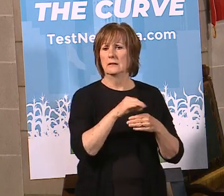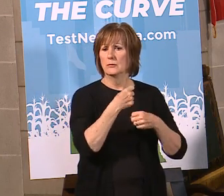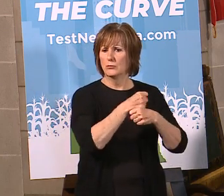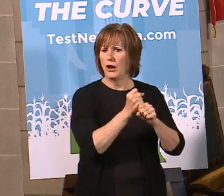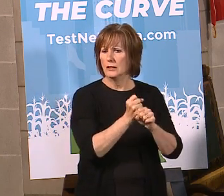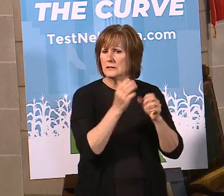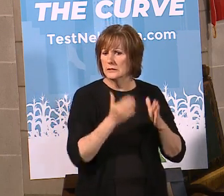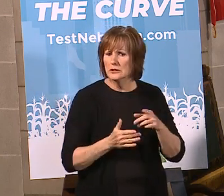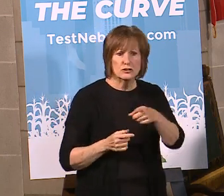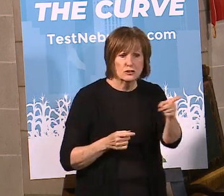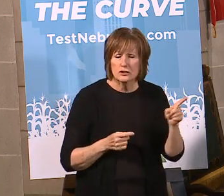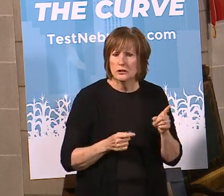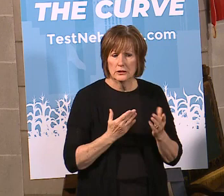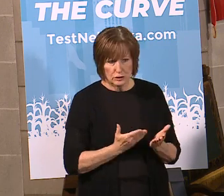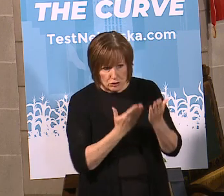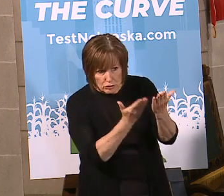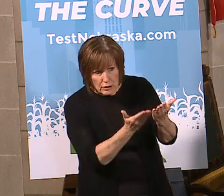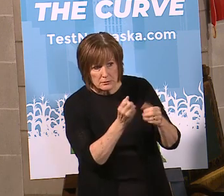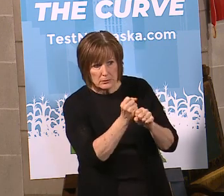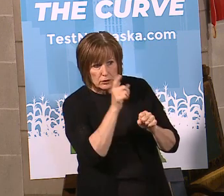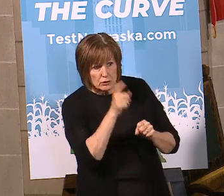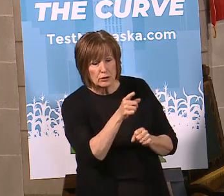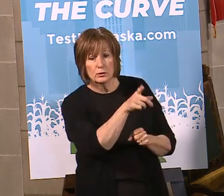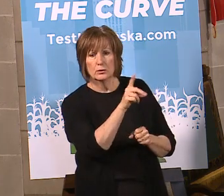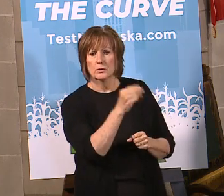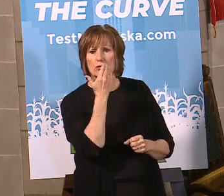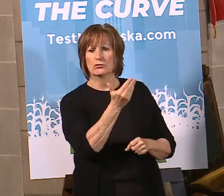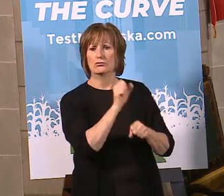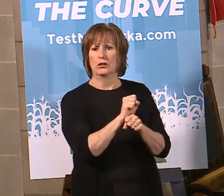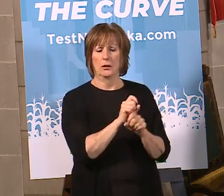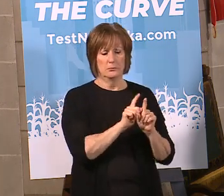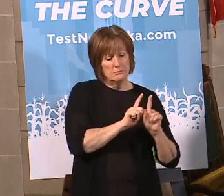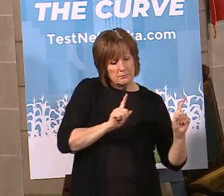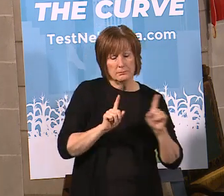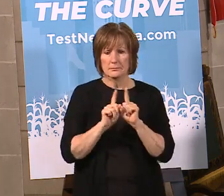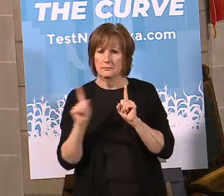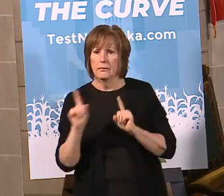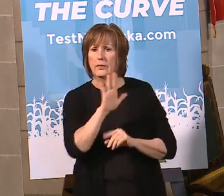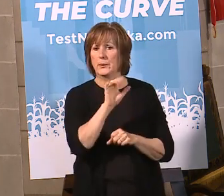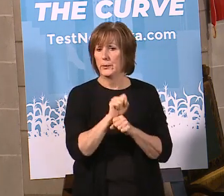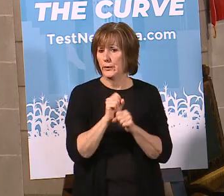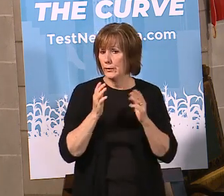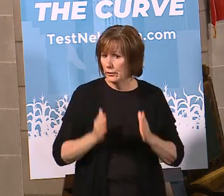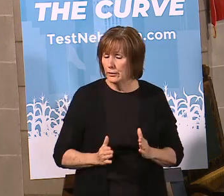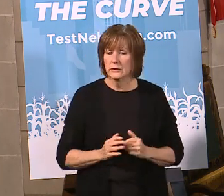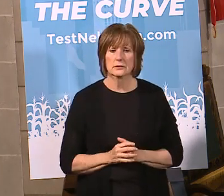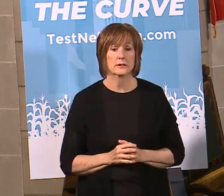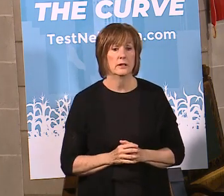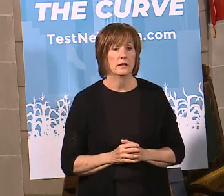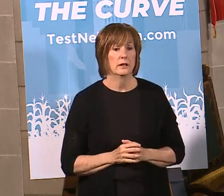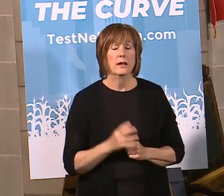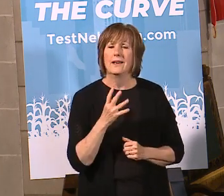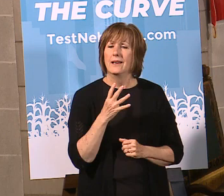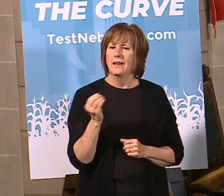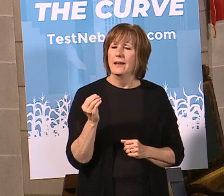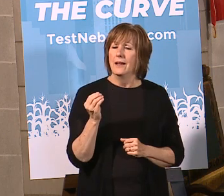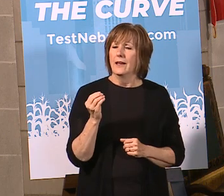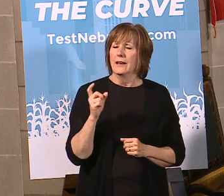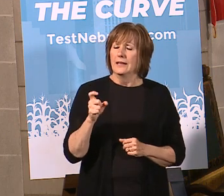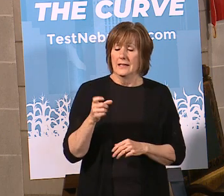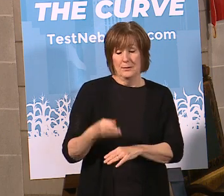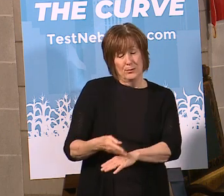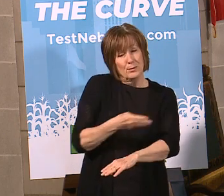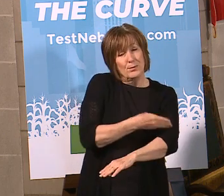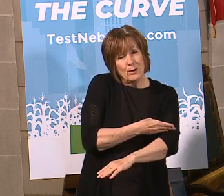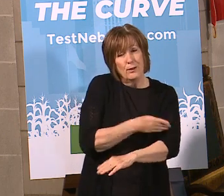processors to suggest ways that they can make sure that they're doing a good job on social distancing. And the other thing we're going to need to do a better